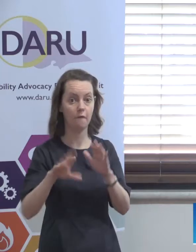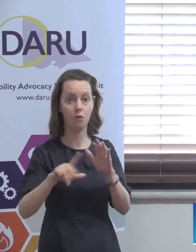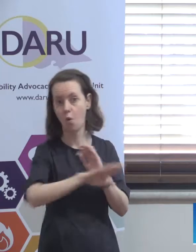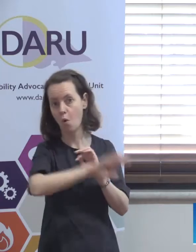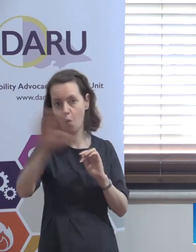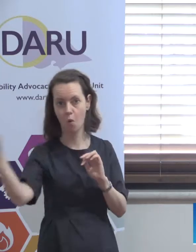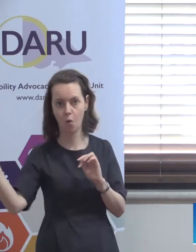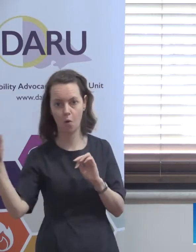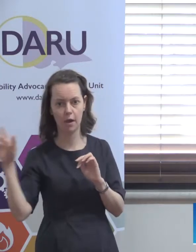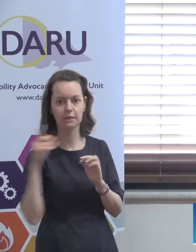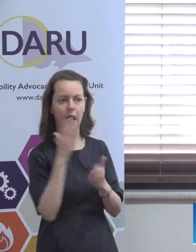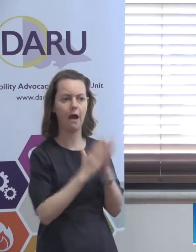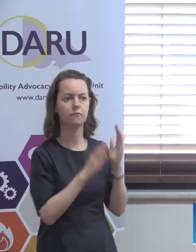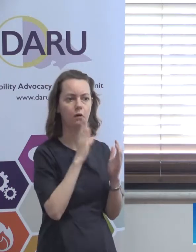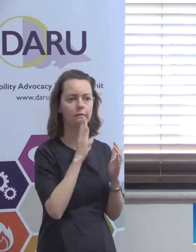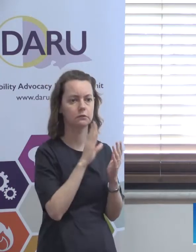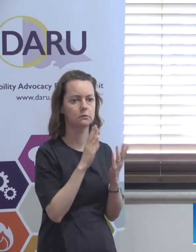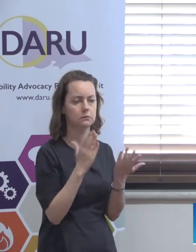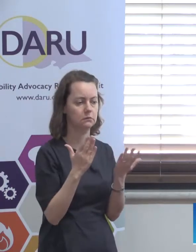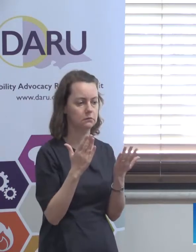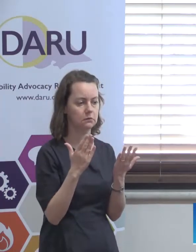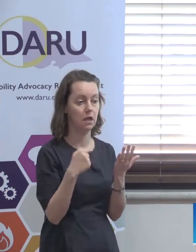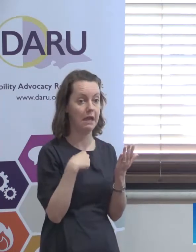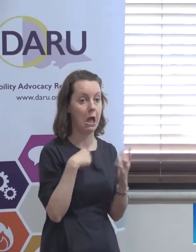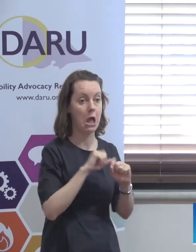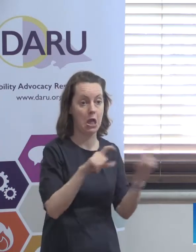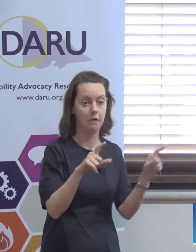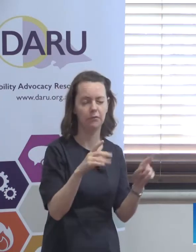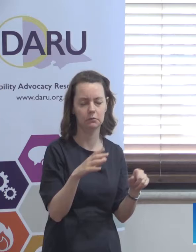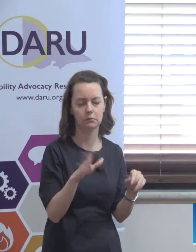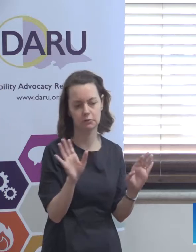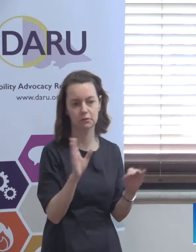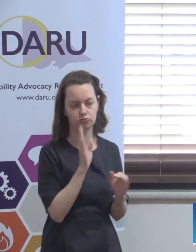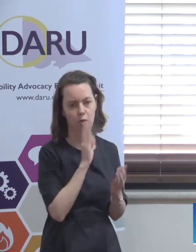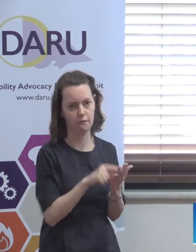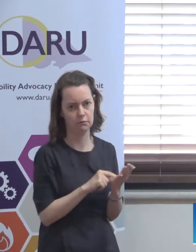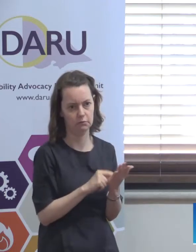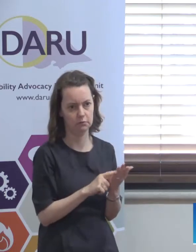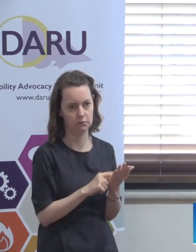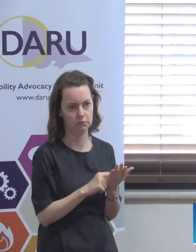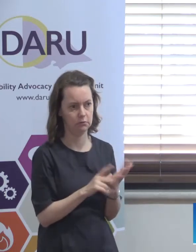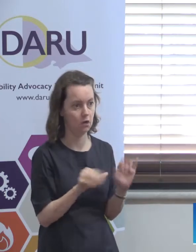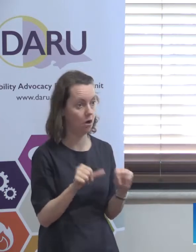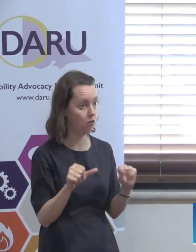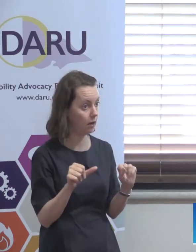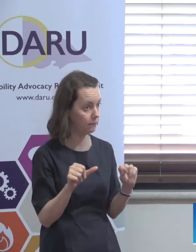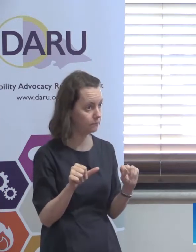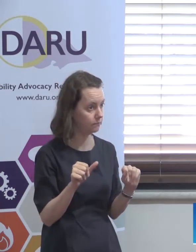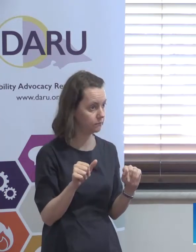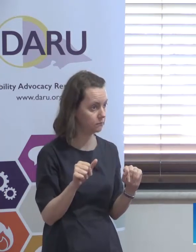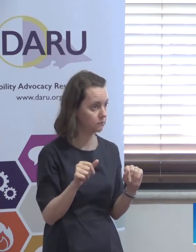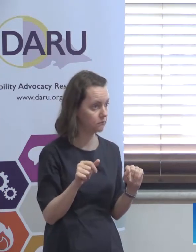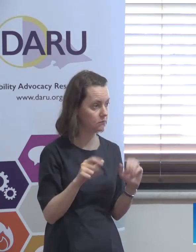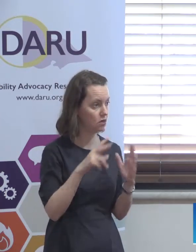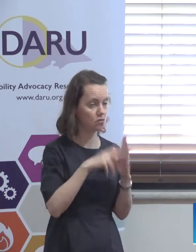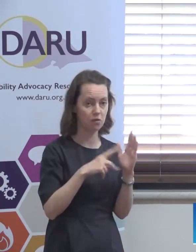for this but they are happy, I think, for us to send them to people who are interested so please, even if you only